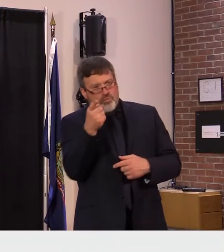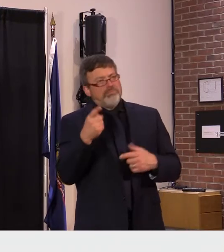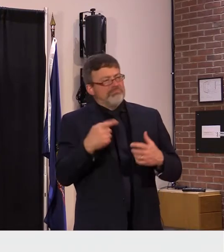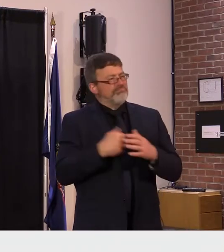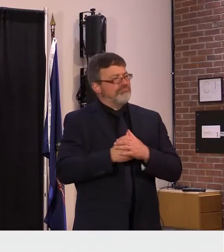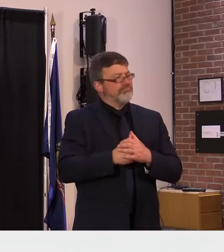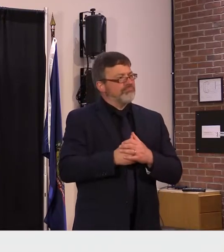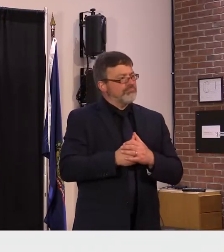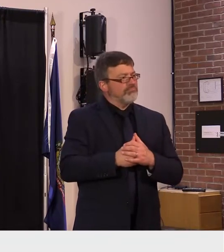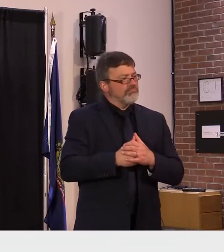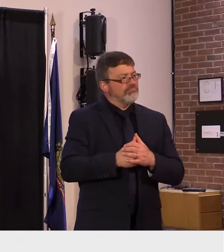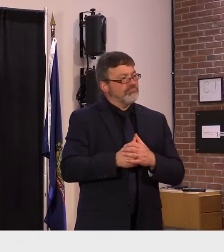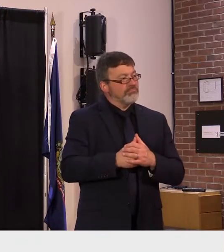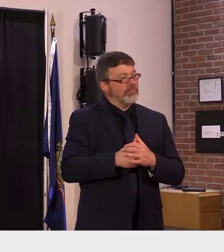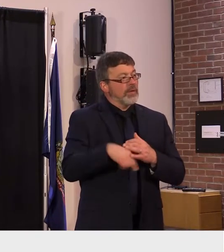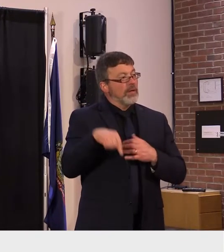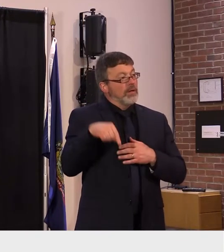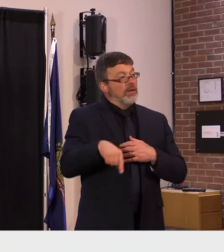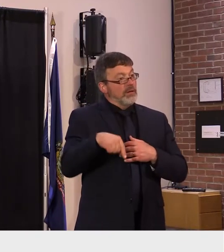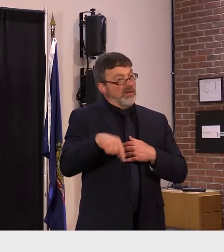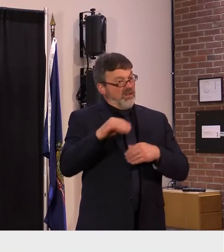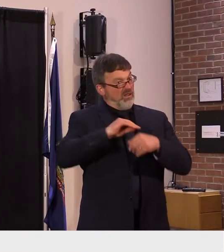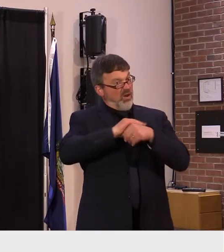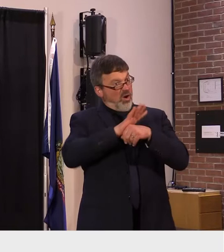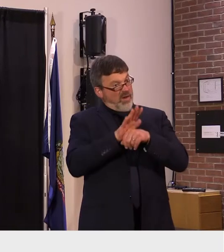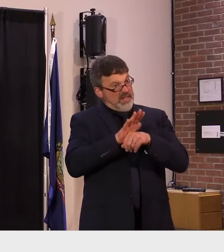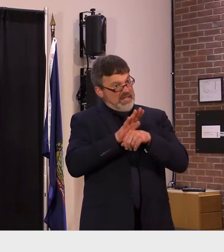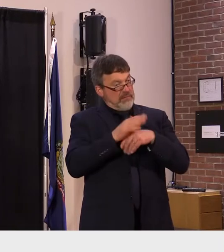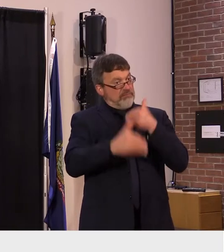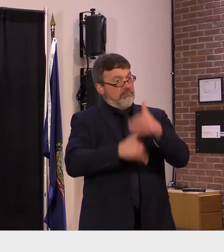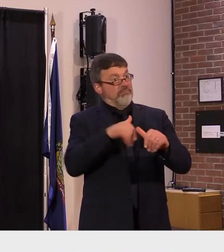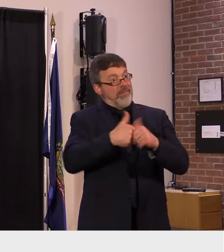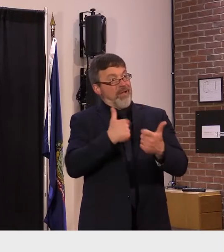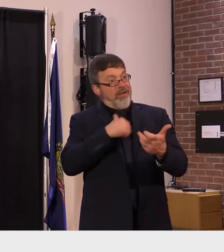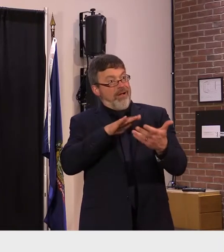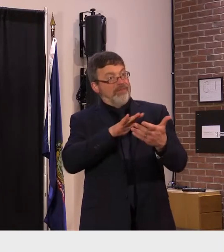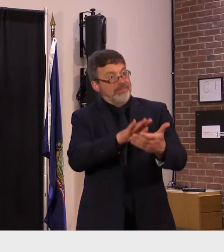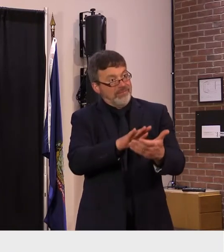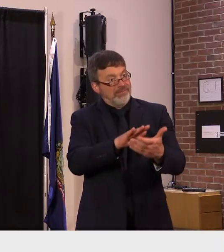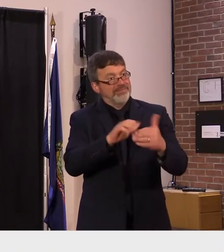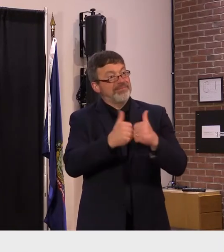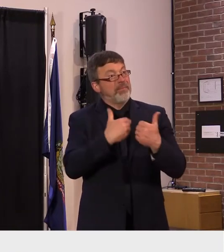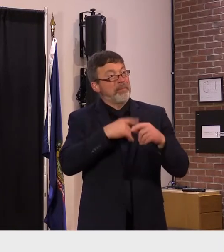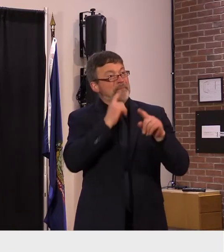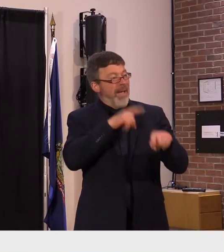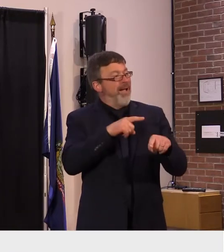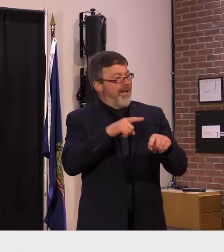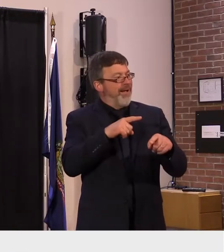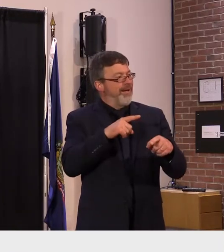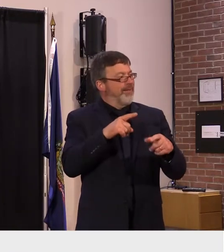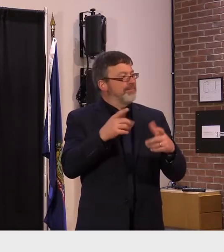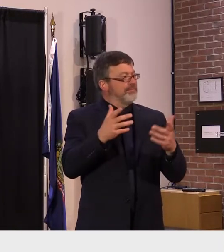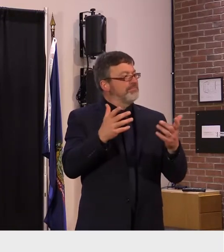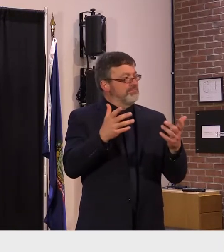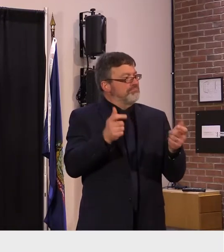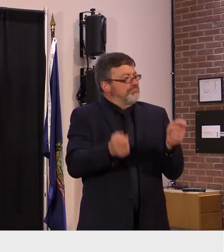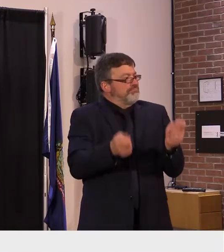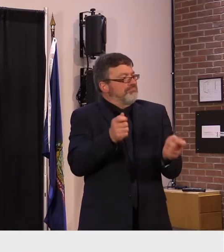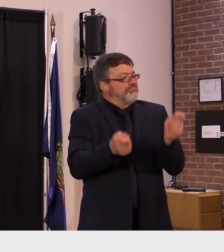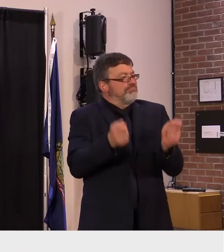really proved that to be more than true the thing is i actually measure the pandemic as five pandemics